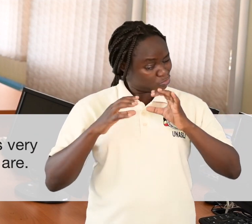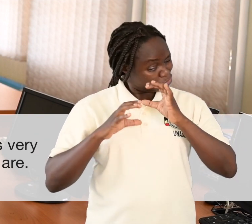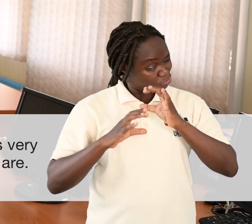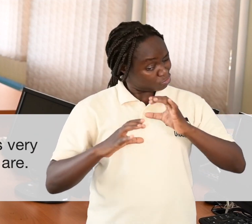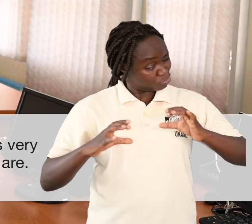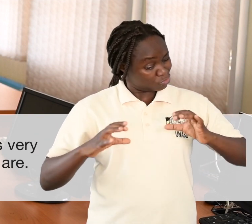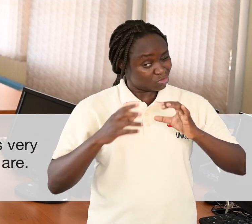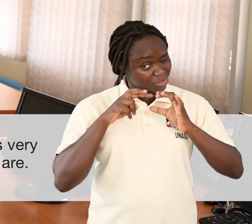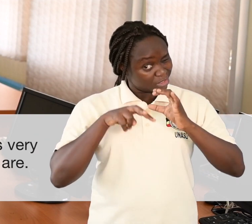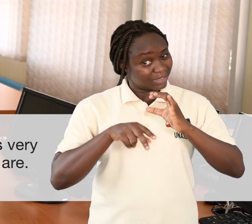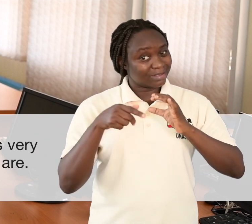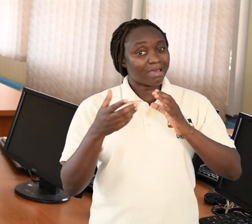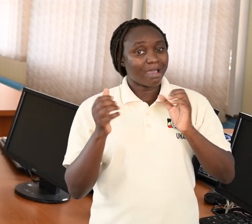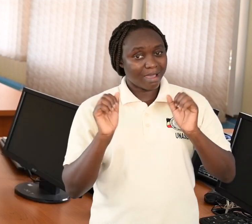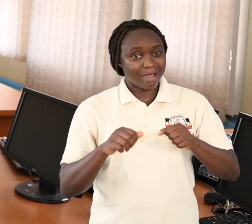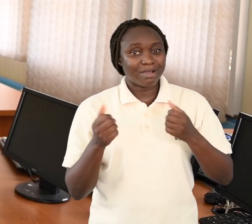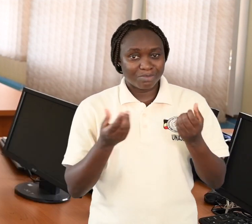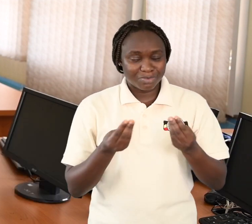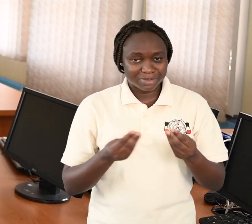actually are.